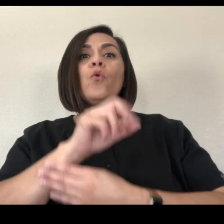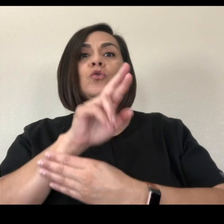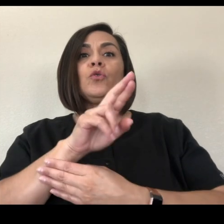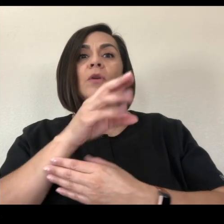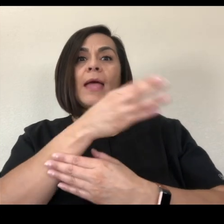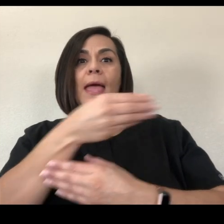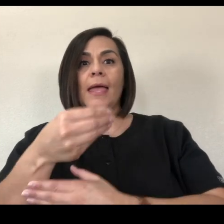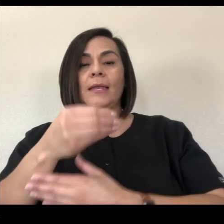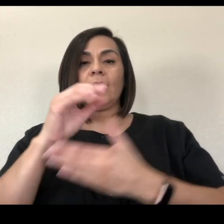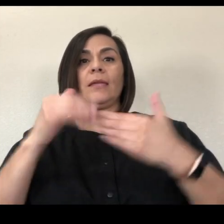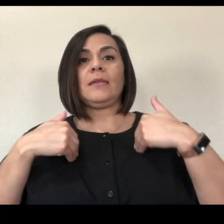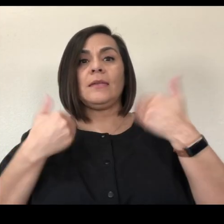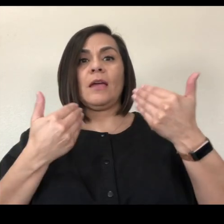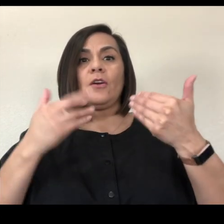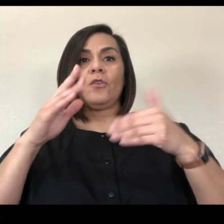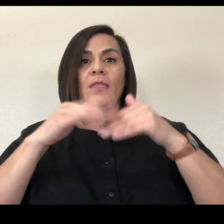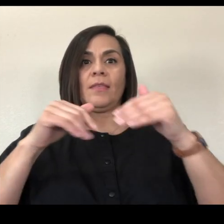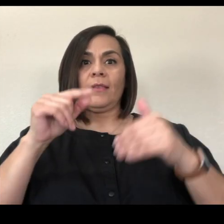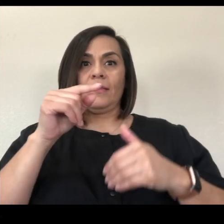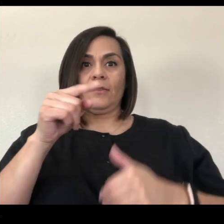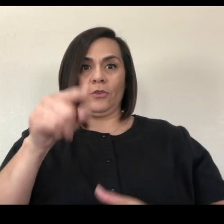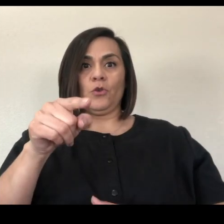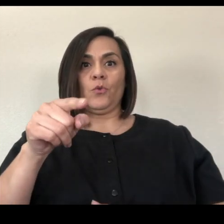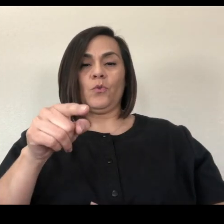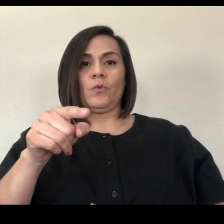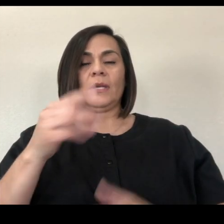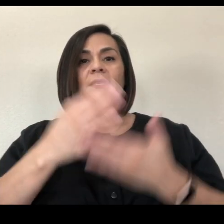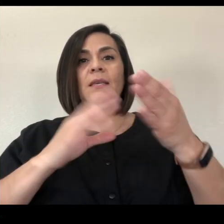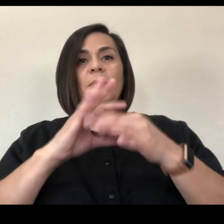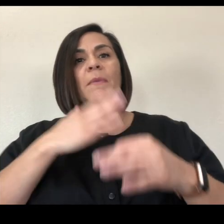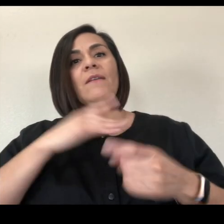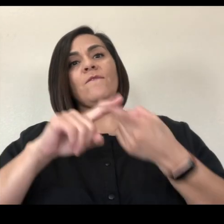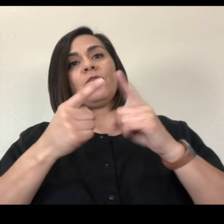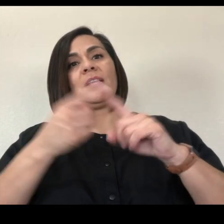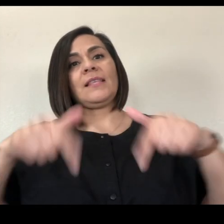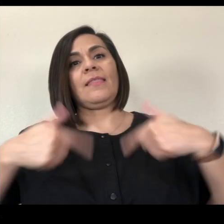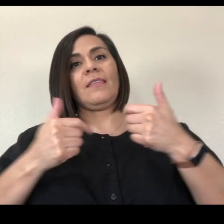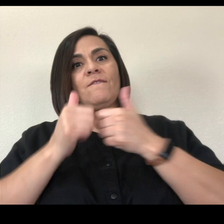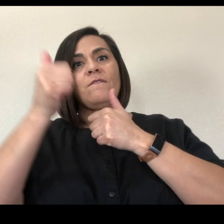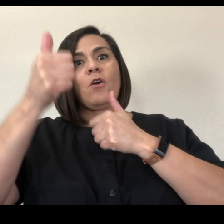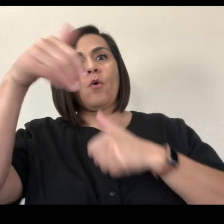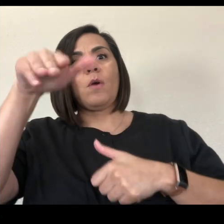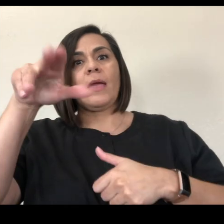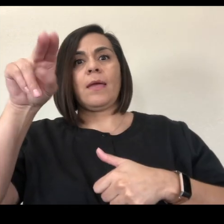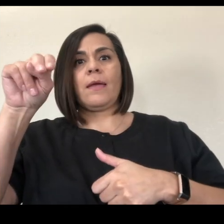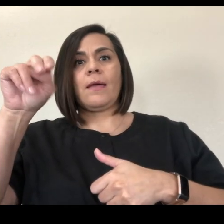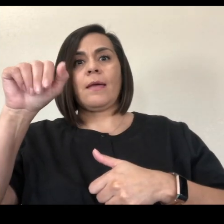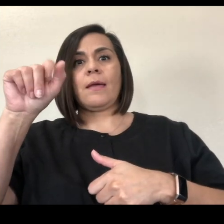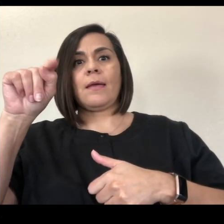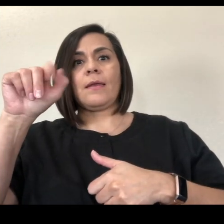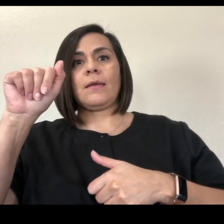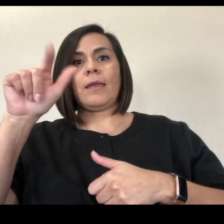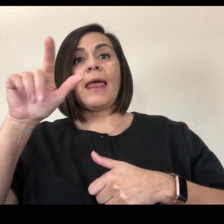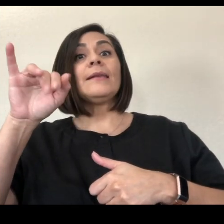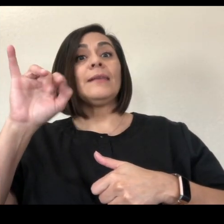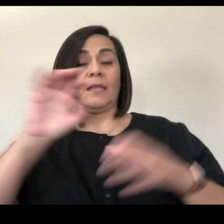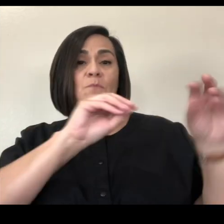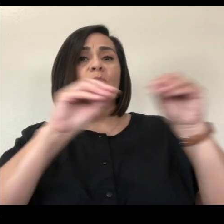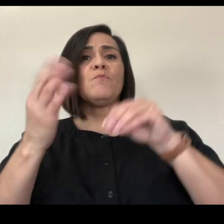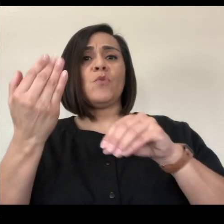Some of my friends live far away. Natalie moved to a different city last year, but we're